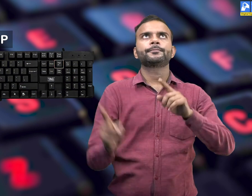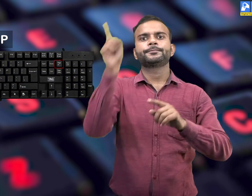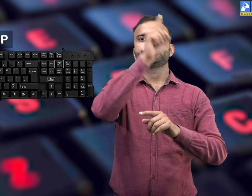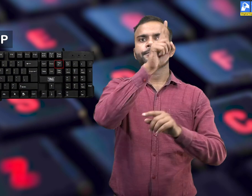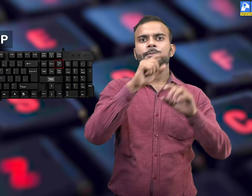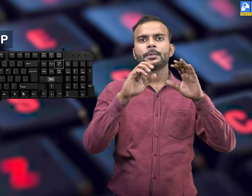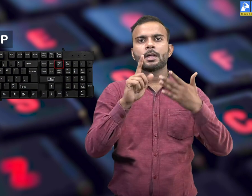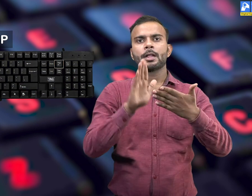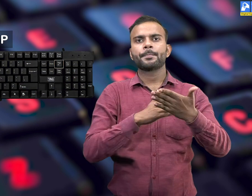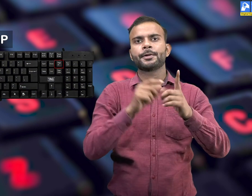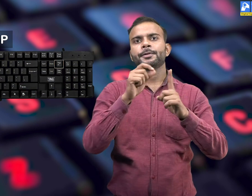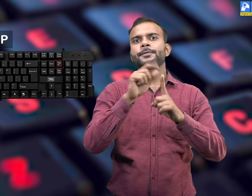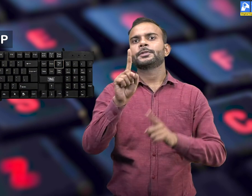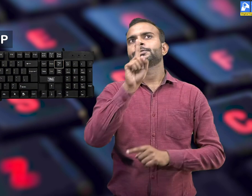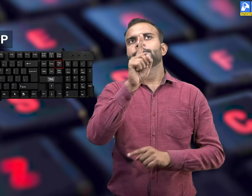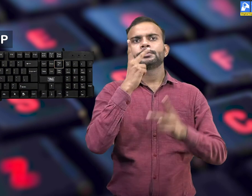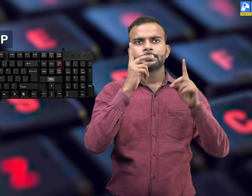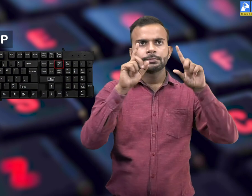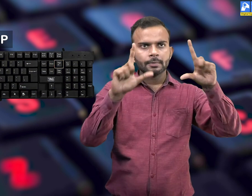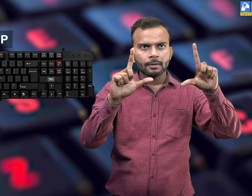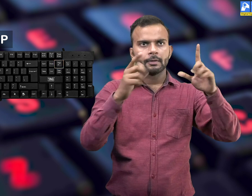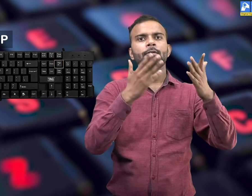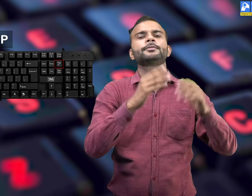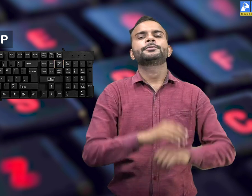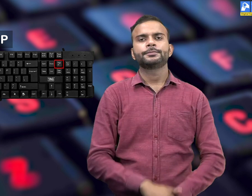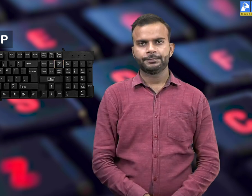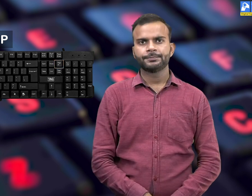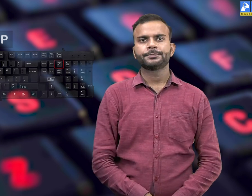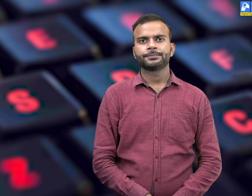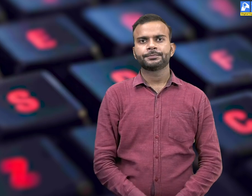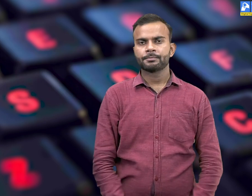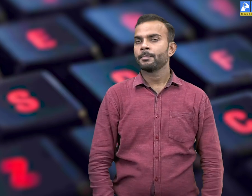pressing page up key, you can go directly at the first page of the document.